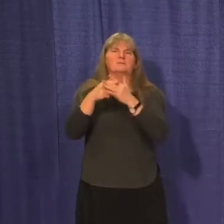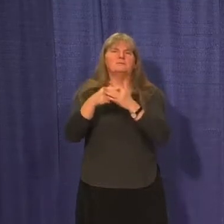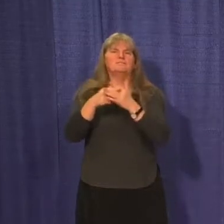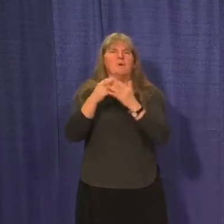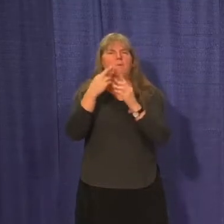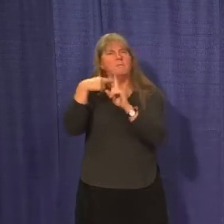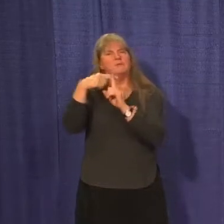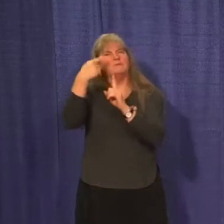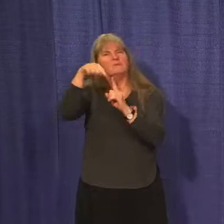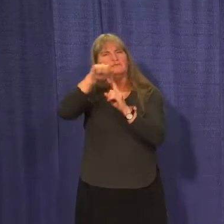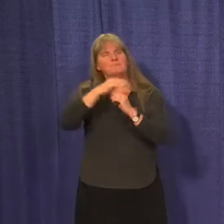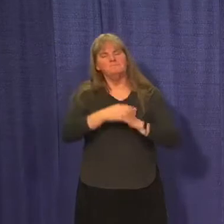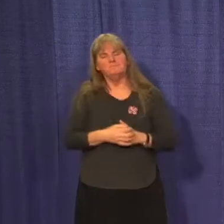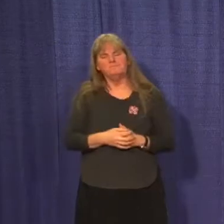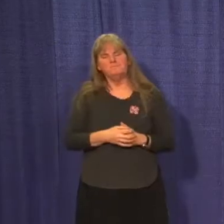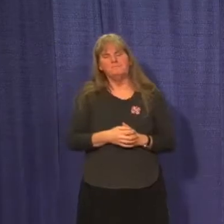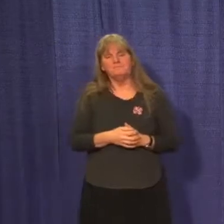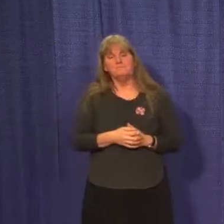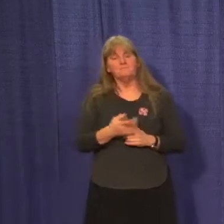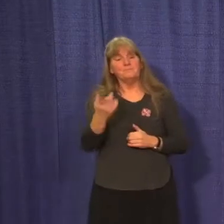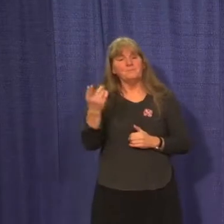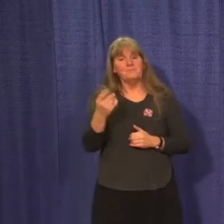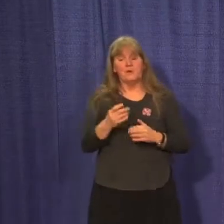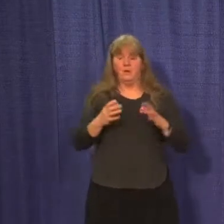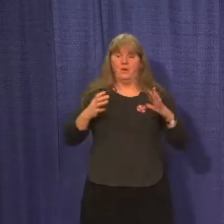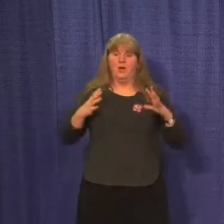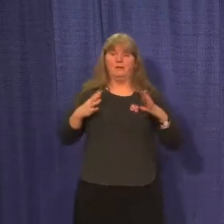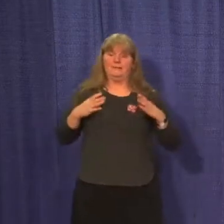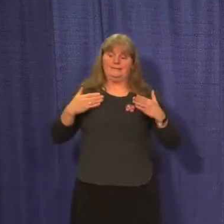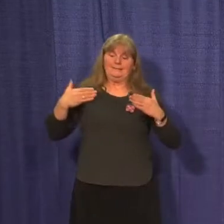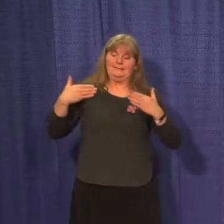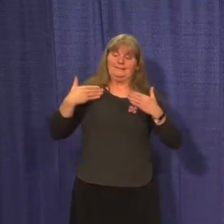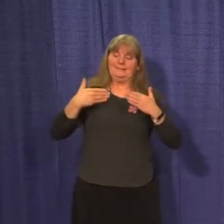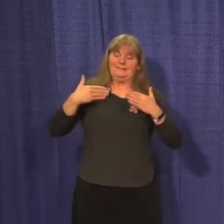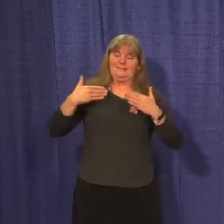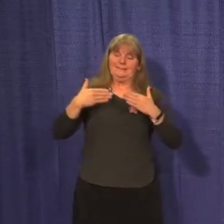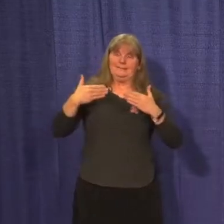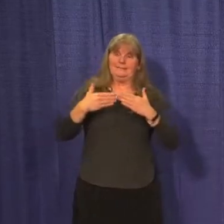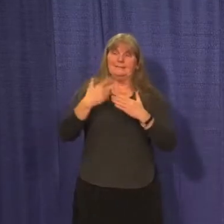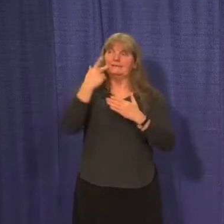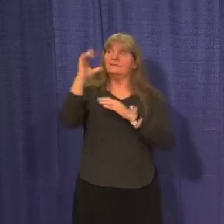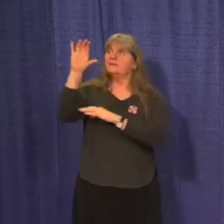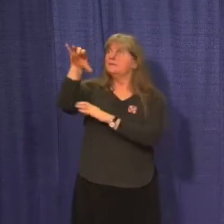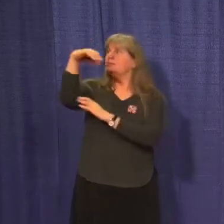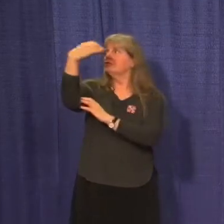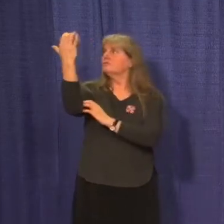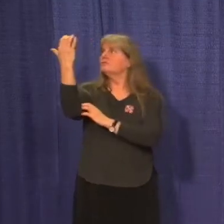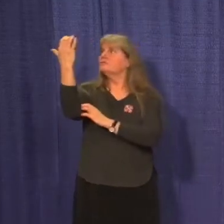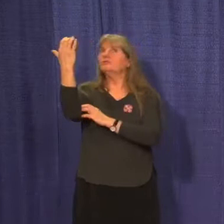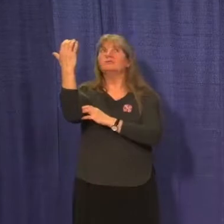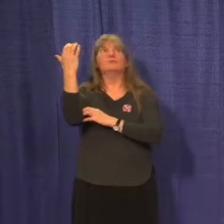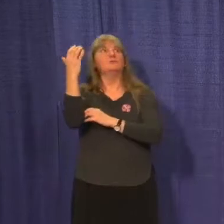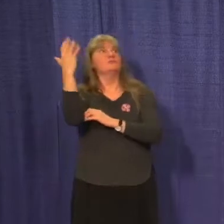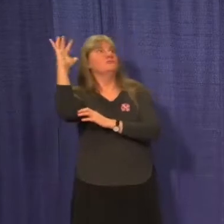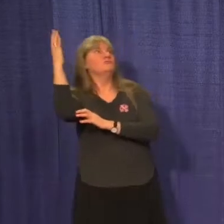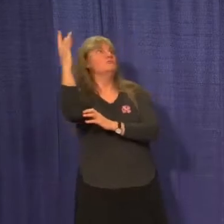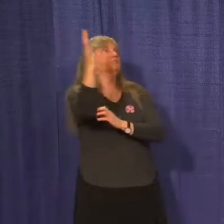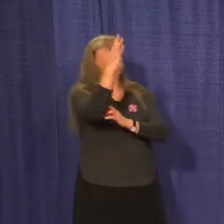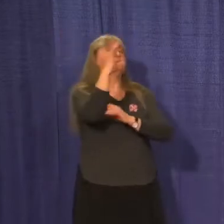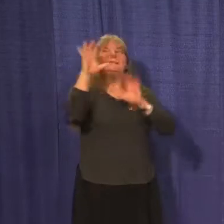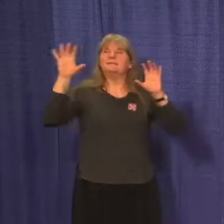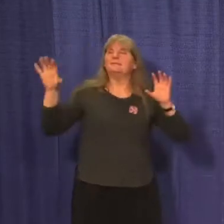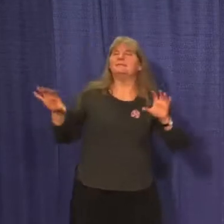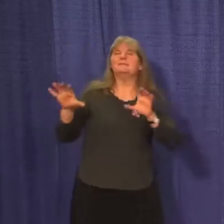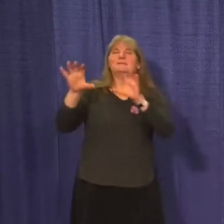We are fast approaching the holidays, and the trees are getting lit and lined up with garland and ornaments.